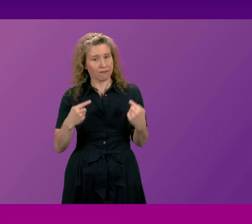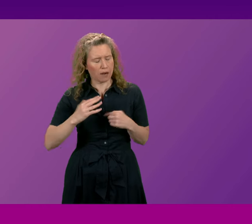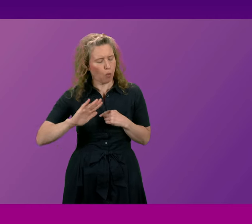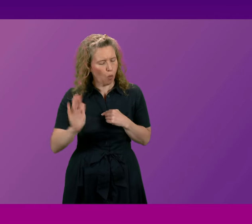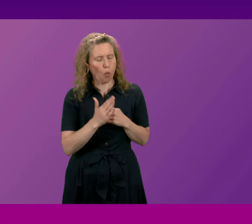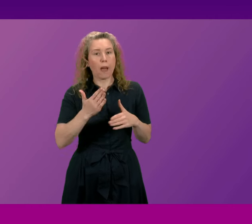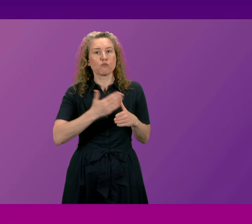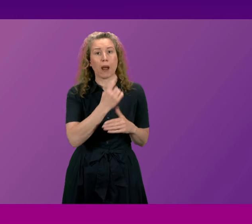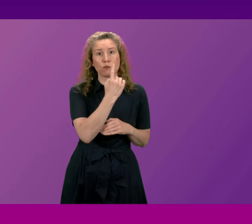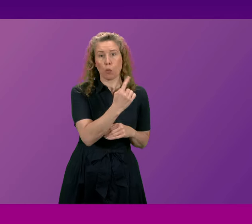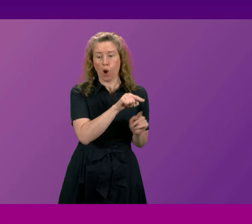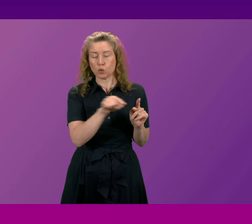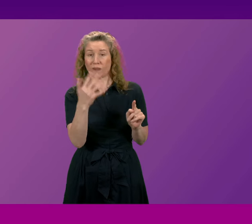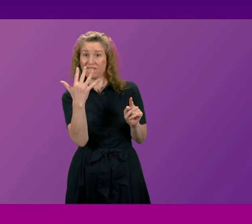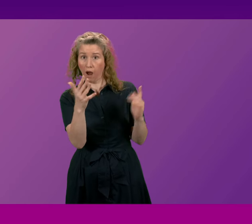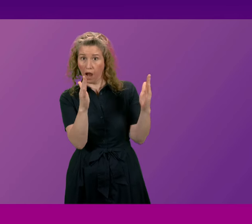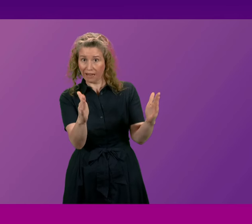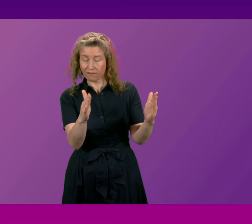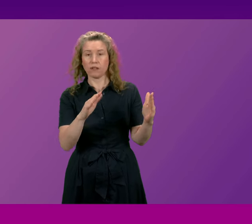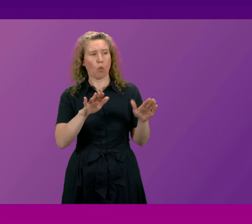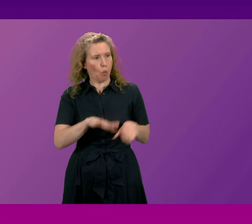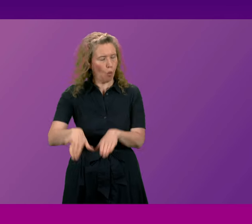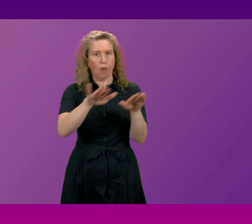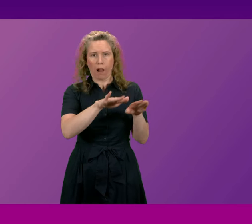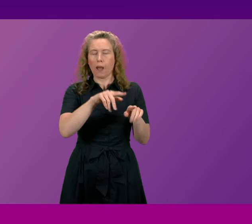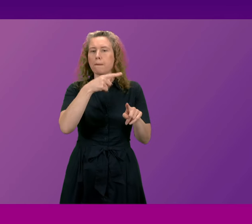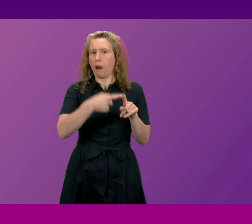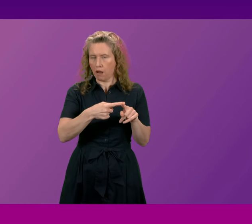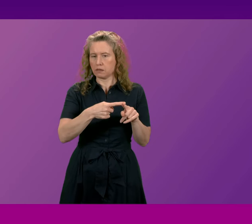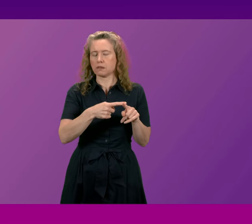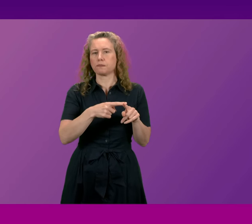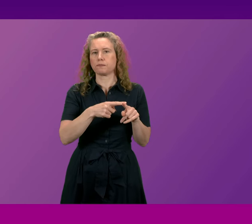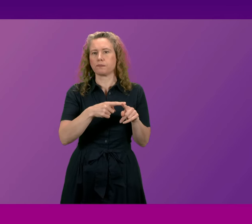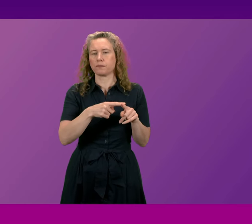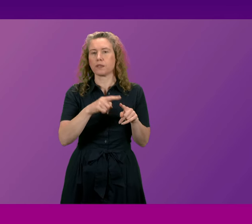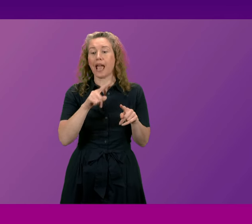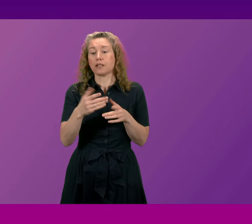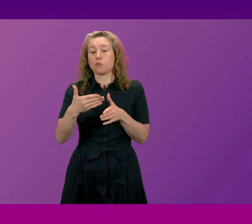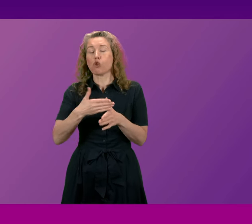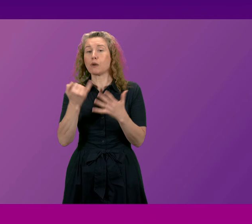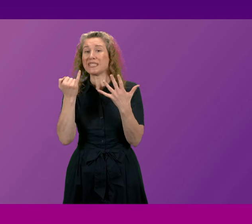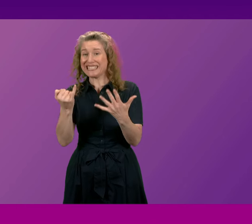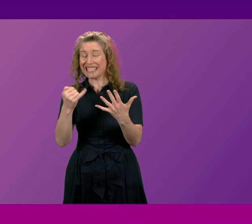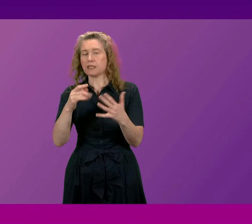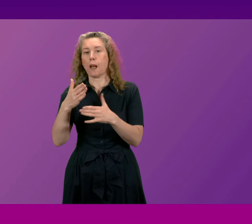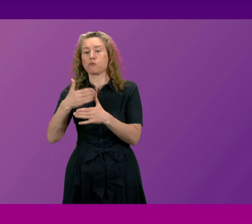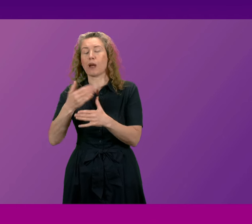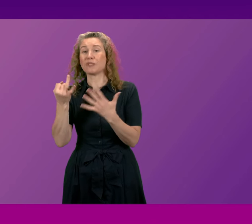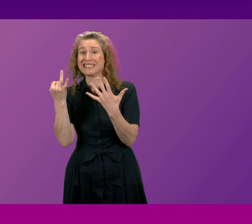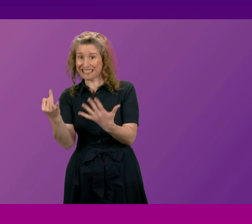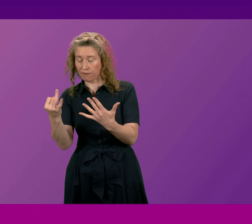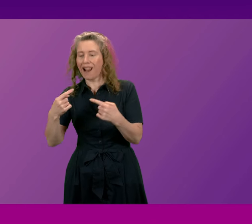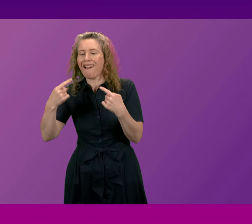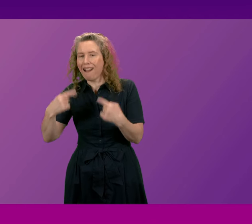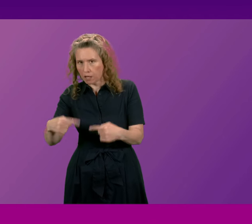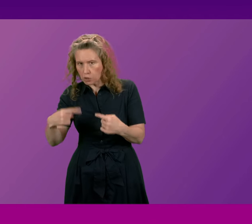primary one to five pupils on a universal basis and primary six and seven who are eligible